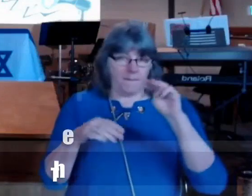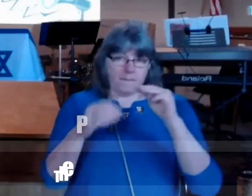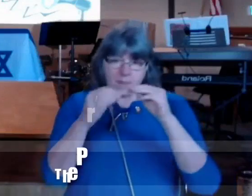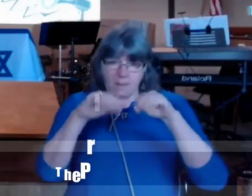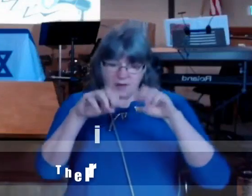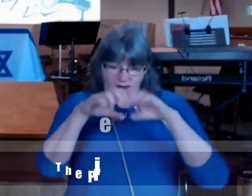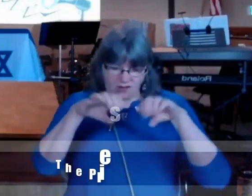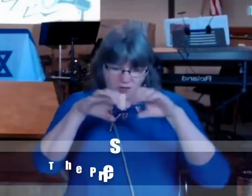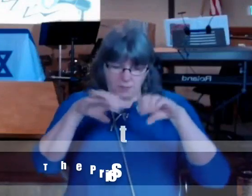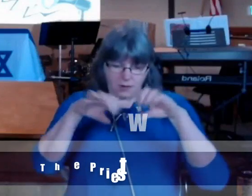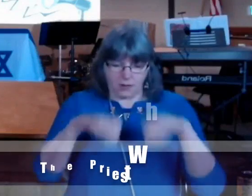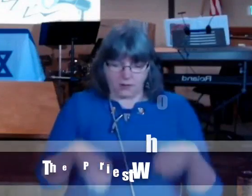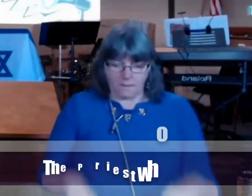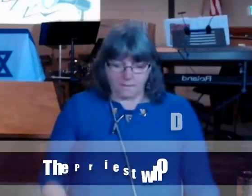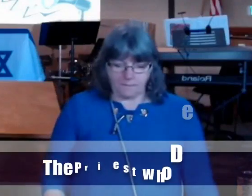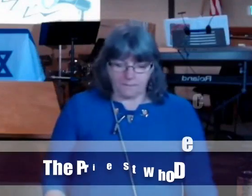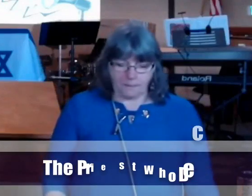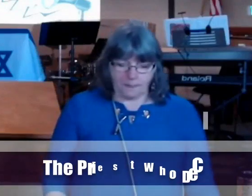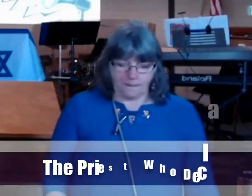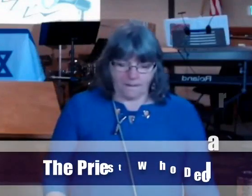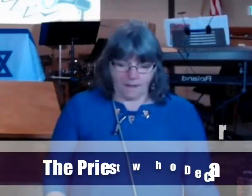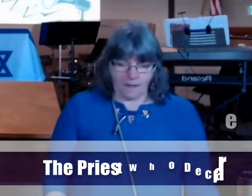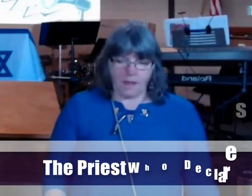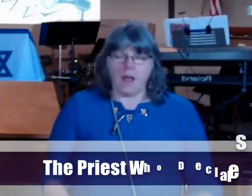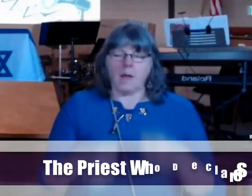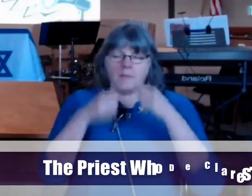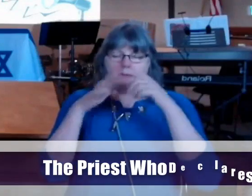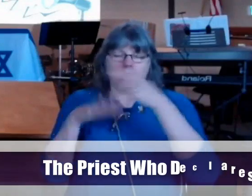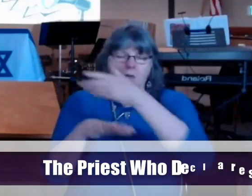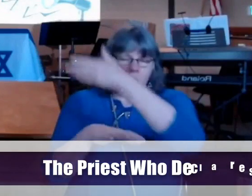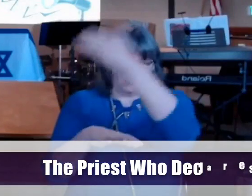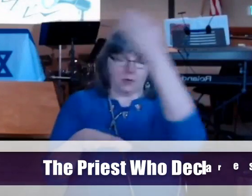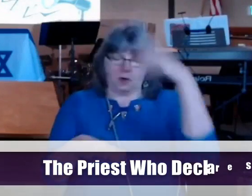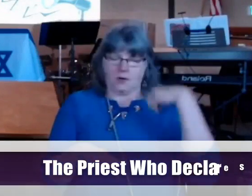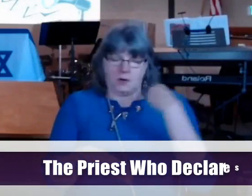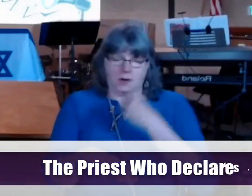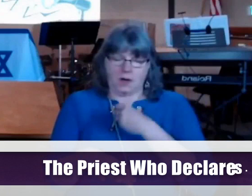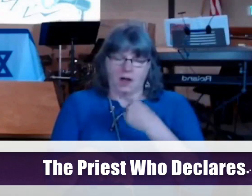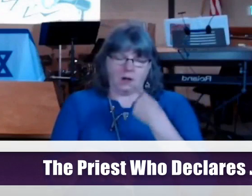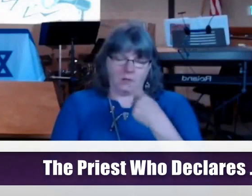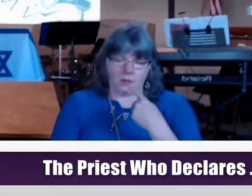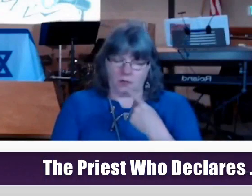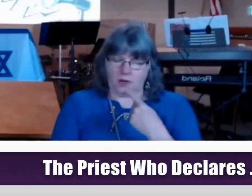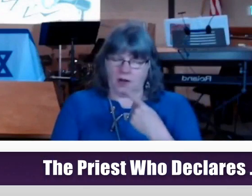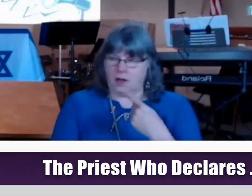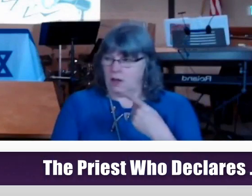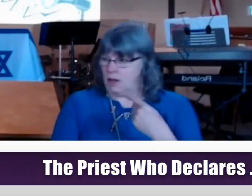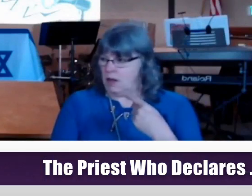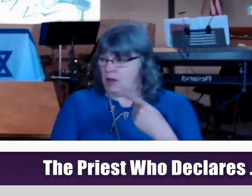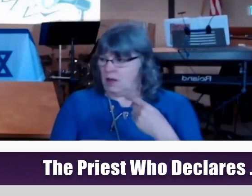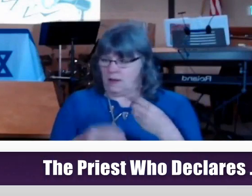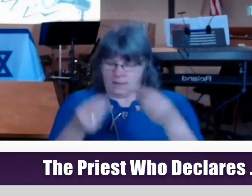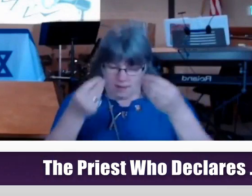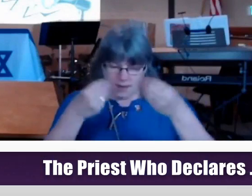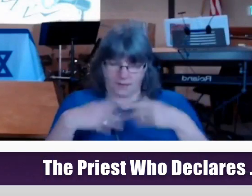Baruch atah Adonai wa'enu melecha olam Hashem Kiddush Shemu b'Nezvotah Letzilchanu l'asub v'Ritoh